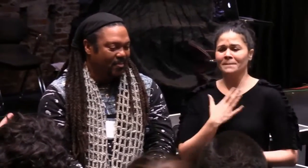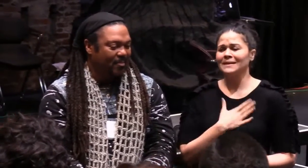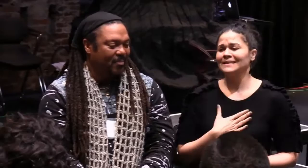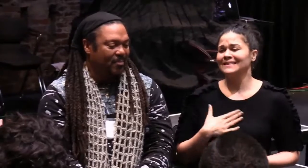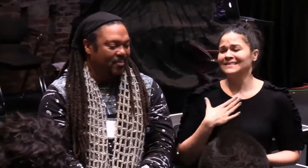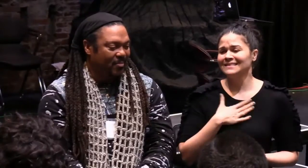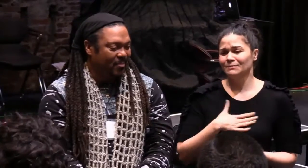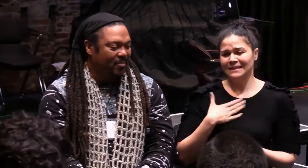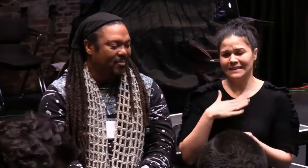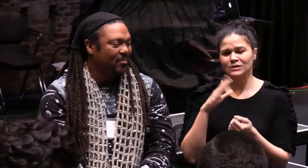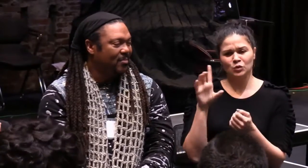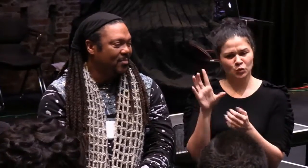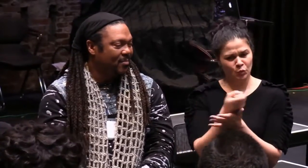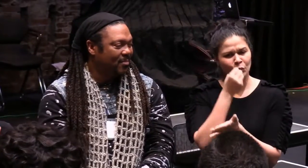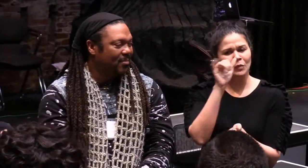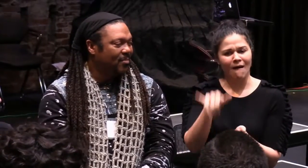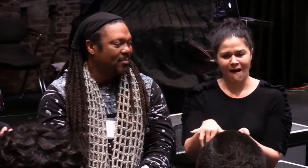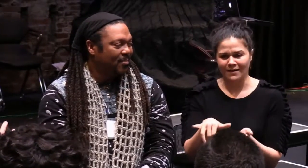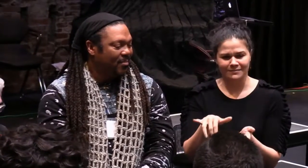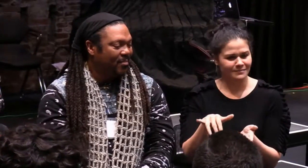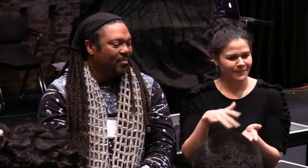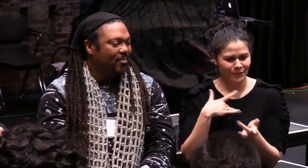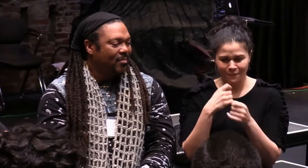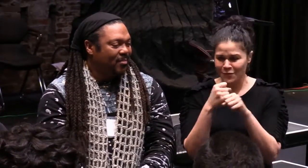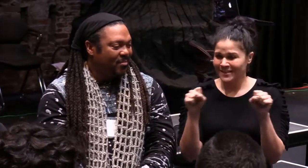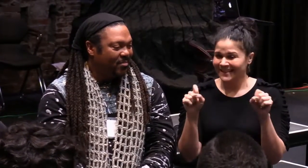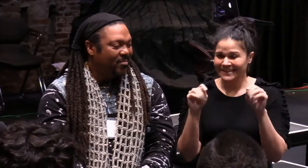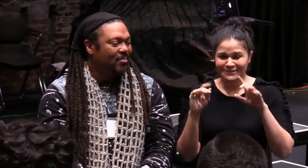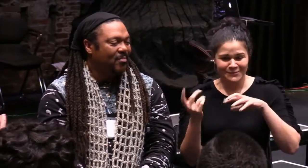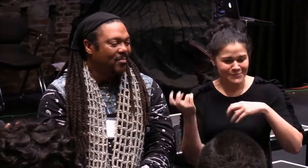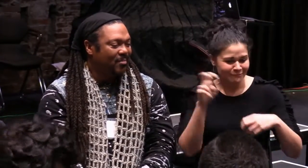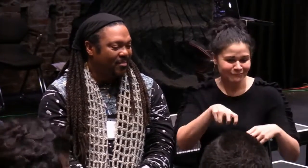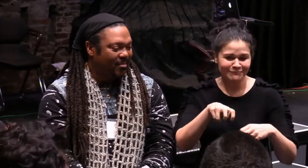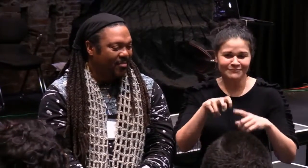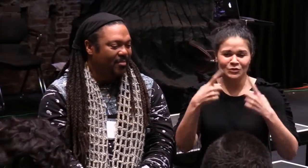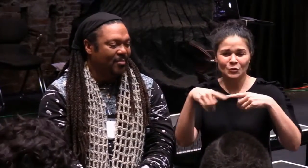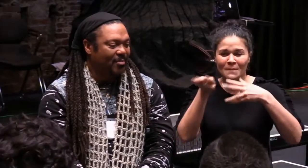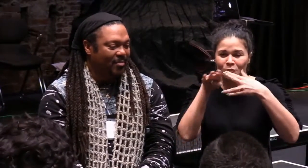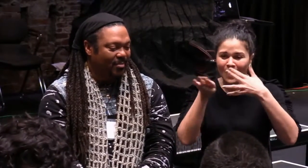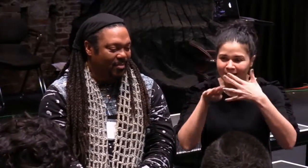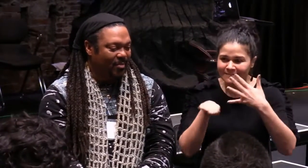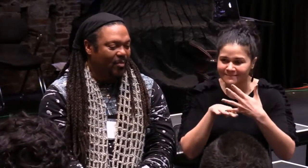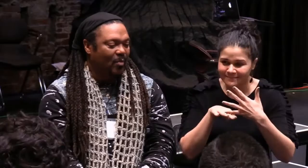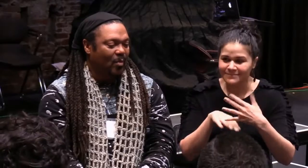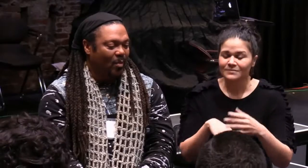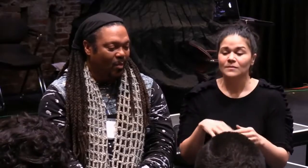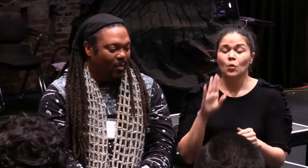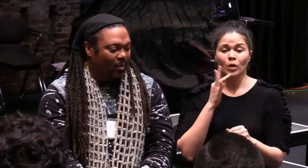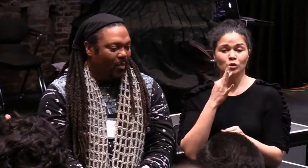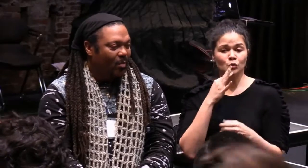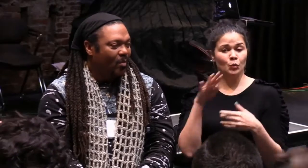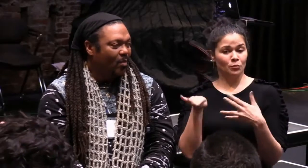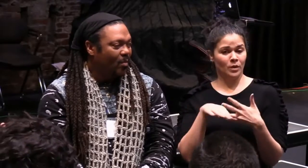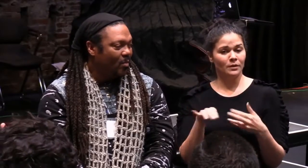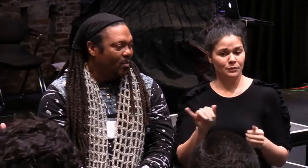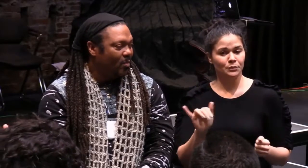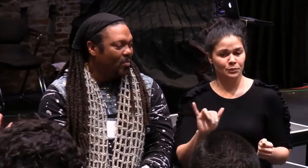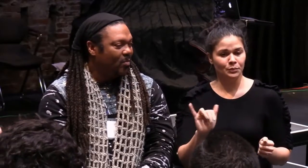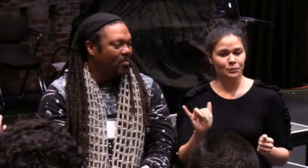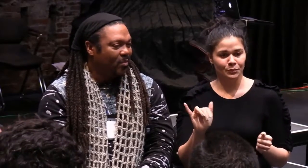If you want to express yourself some more, please take advantage of the opportunity to go to the reflection booth at the rear of the room now or during the